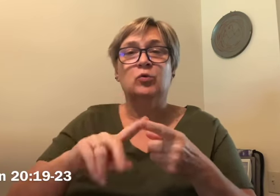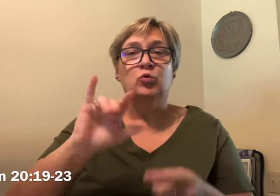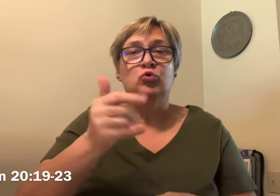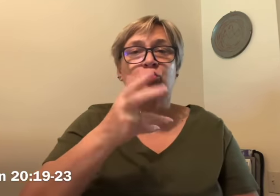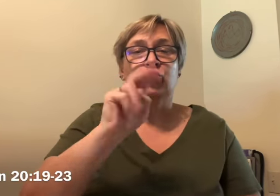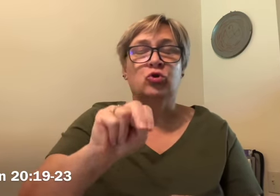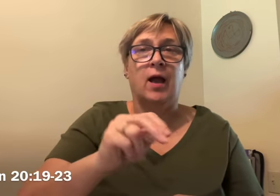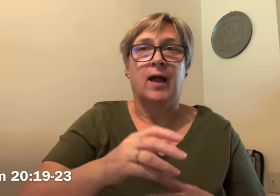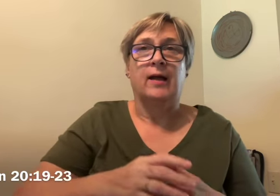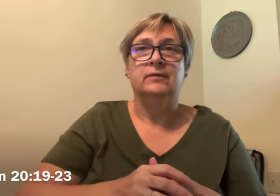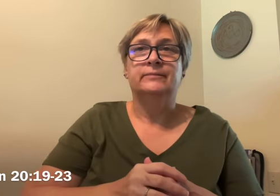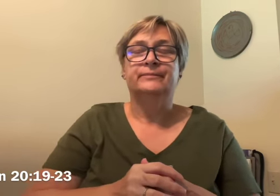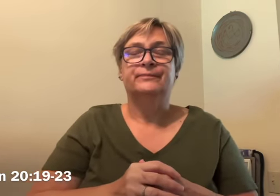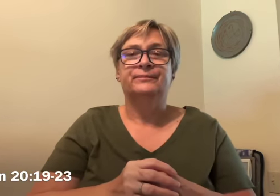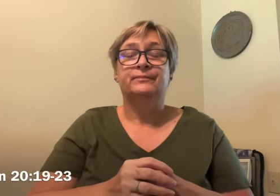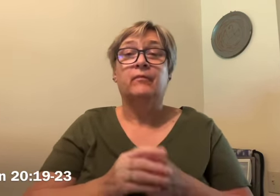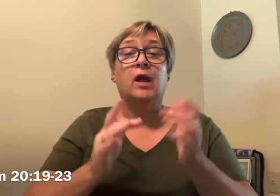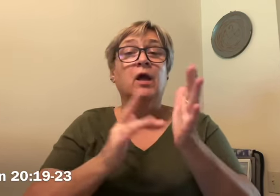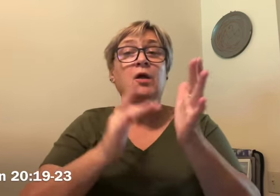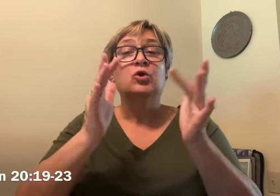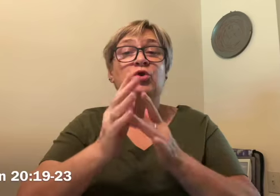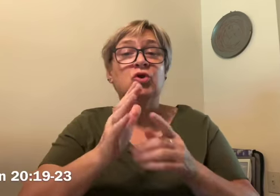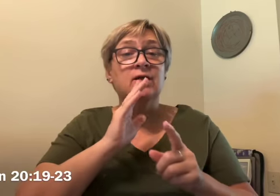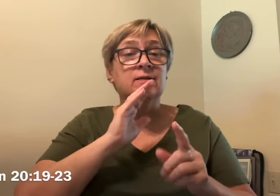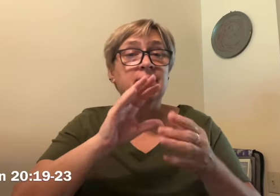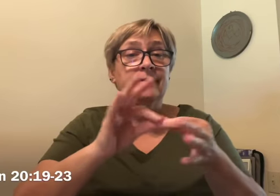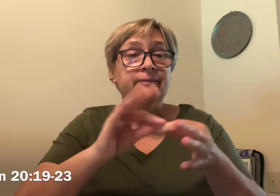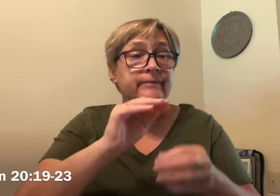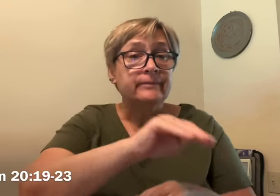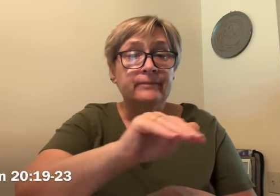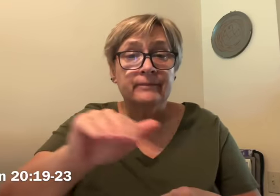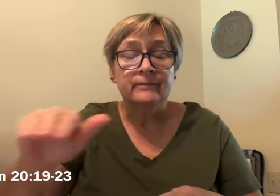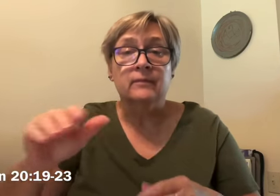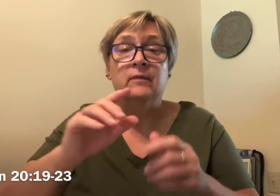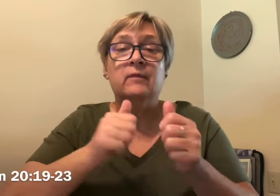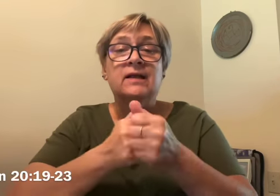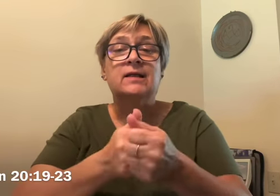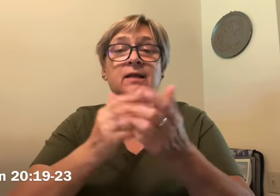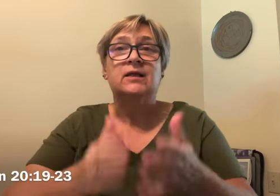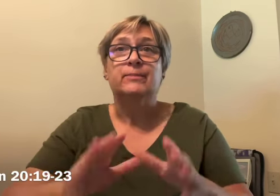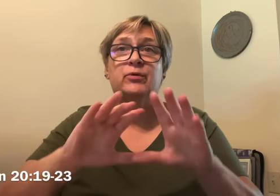Gospel according to John Jesus said to his disciples